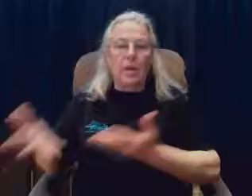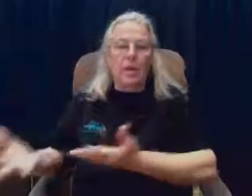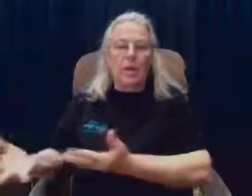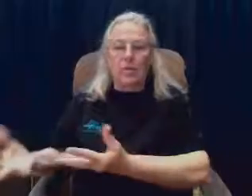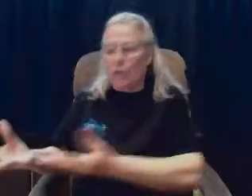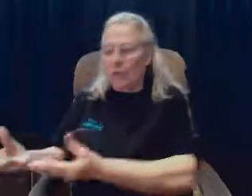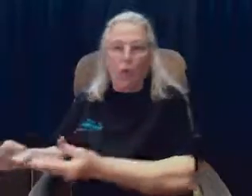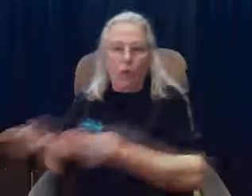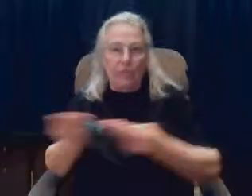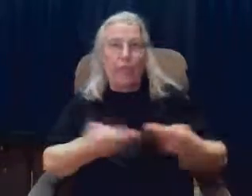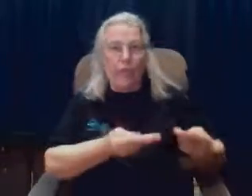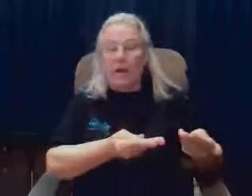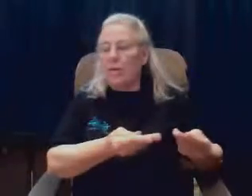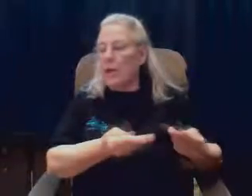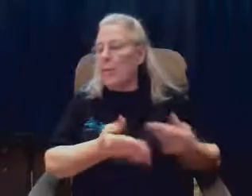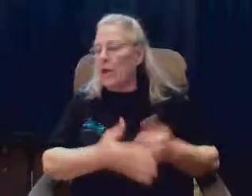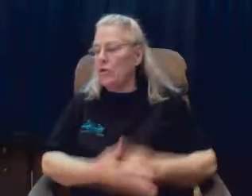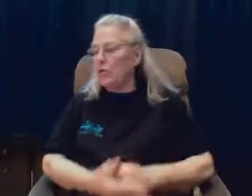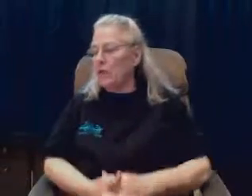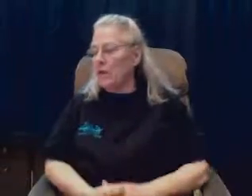You get a hold of it over here and bring it to yourself.